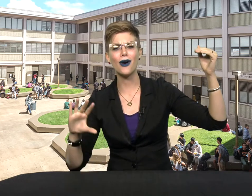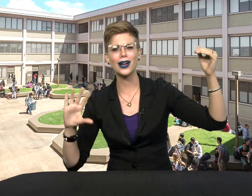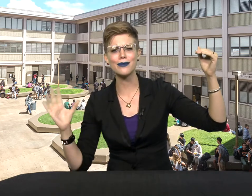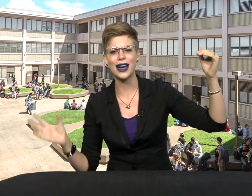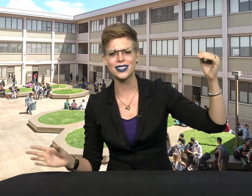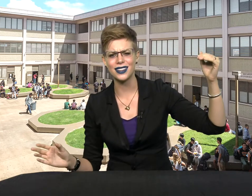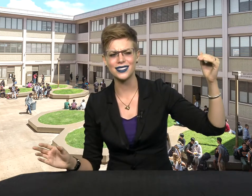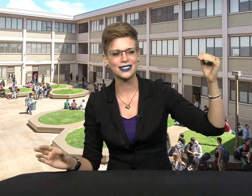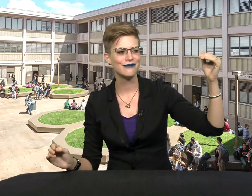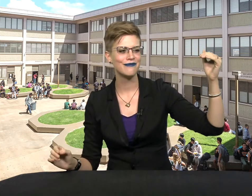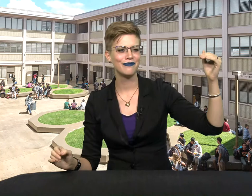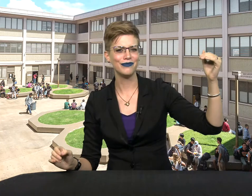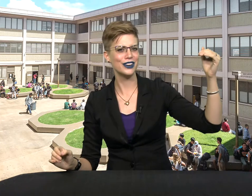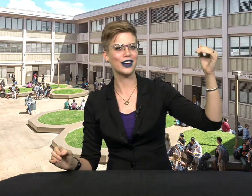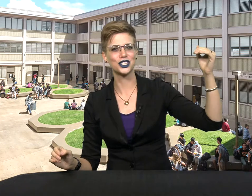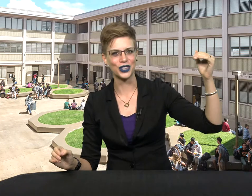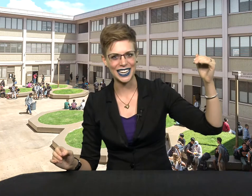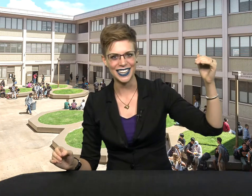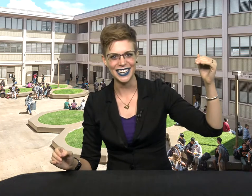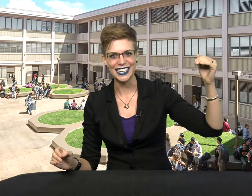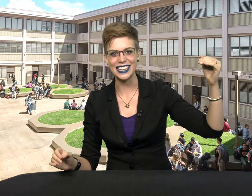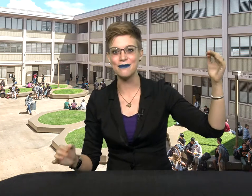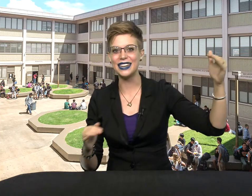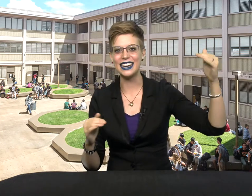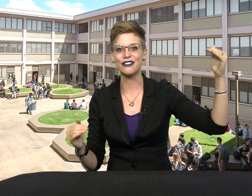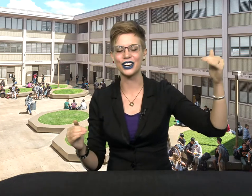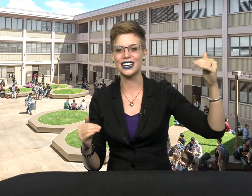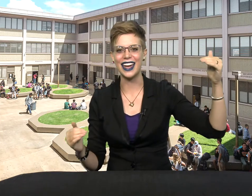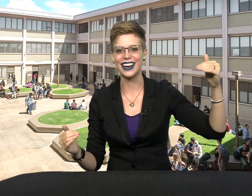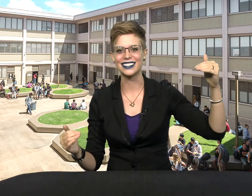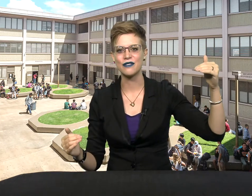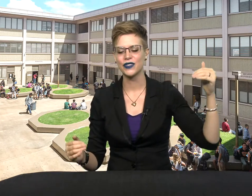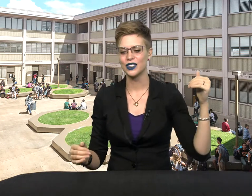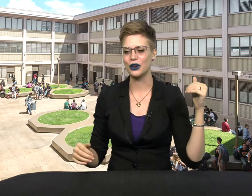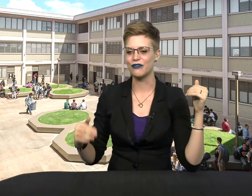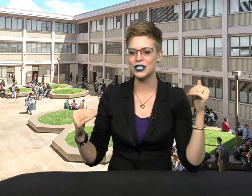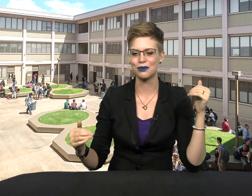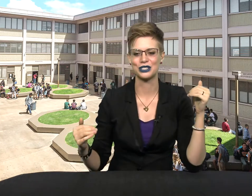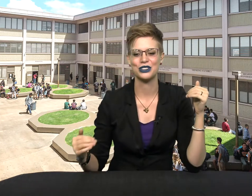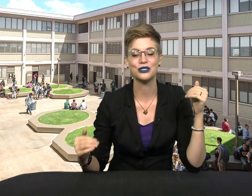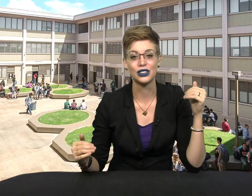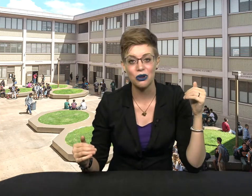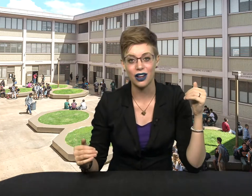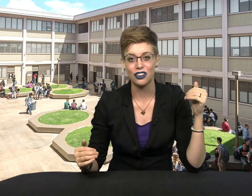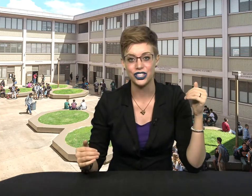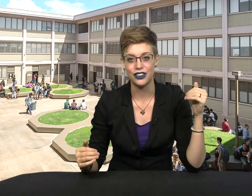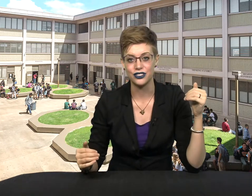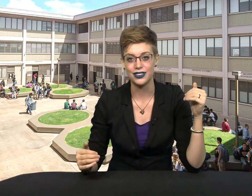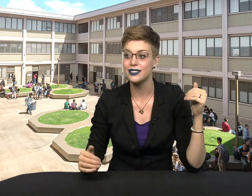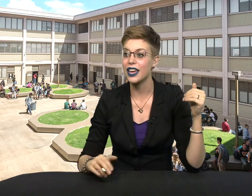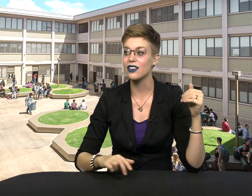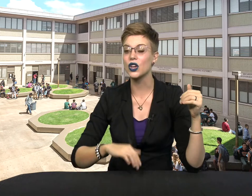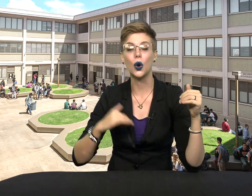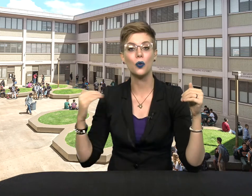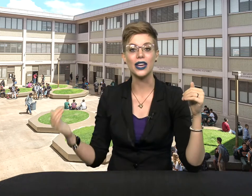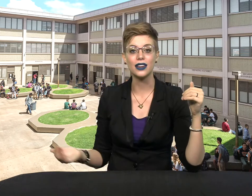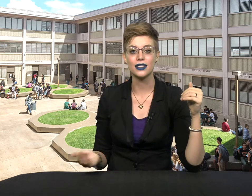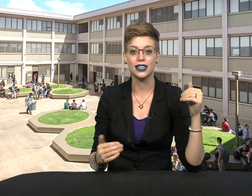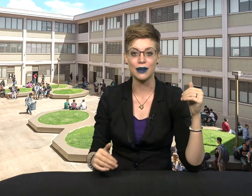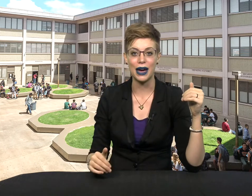I'll get back to this, eventually, and they may never connect. So if this person who is low in conscientiousness takes a week to get back